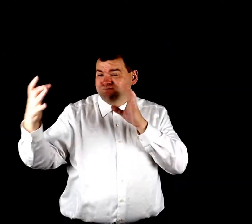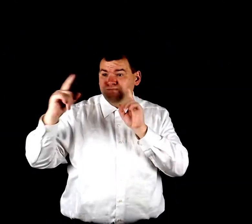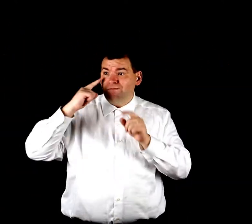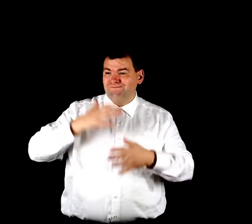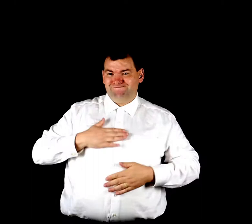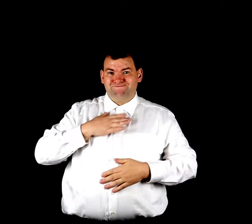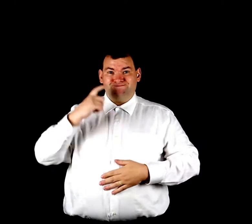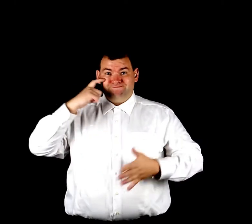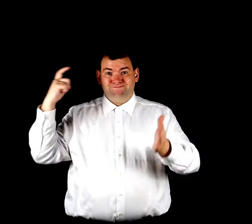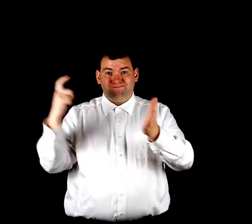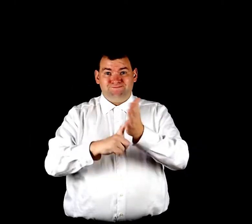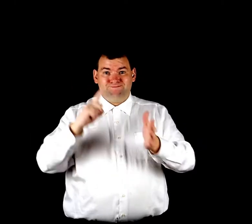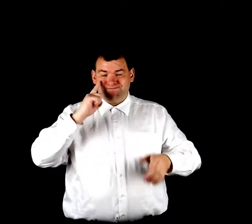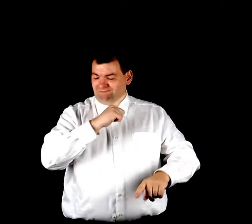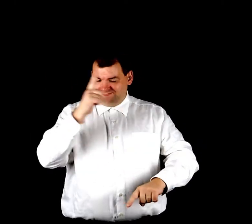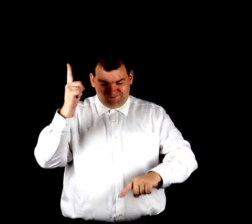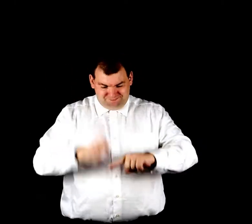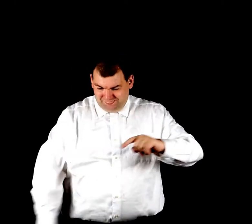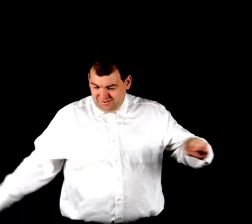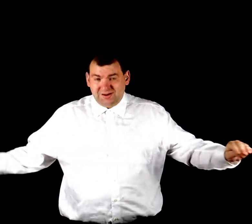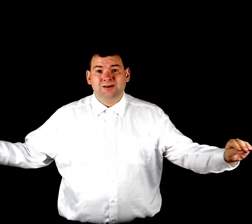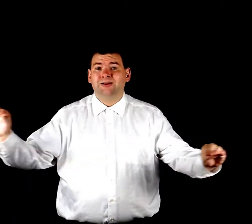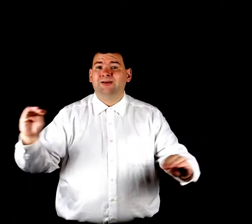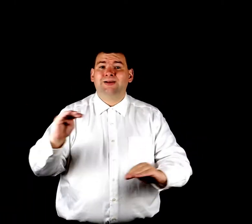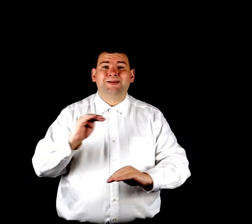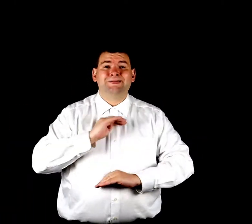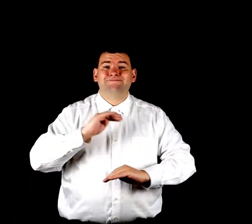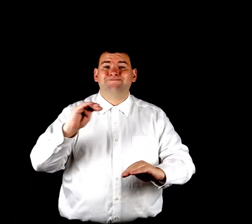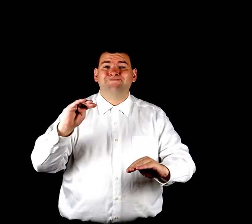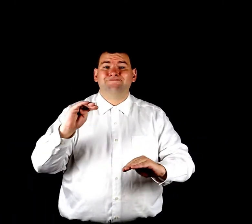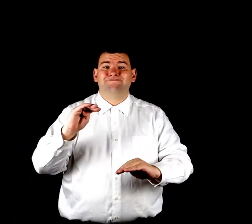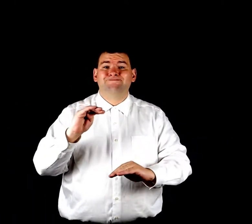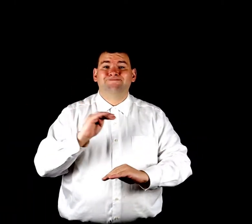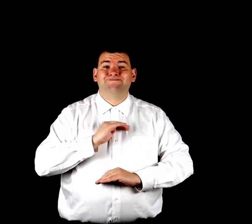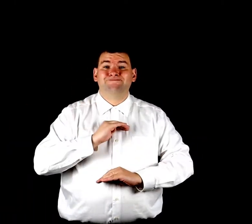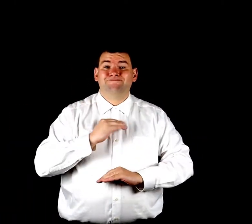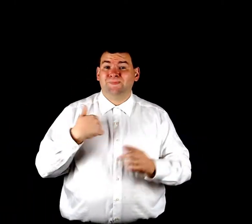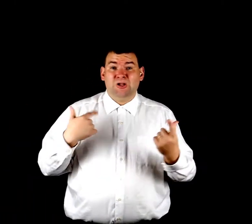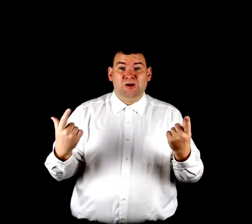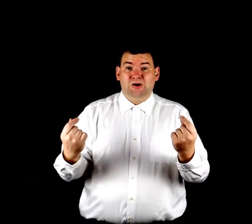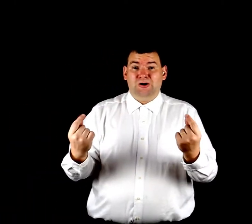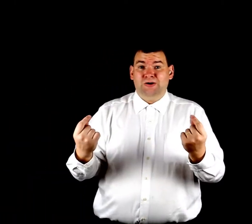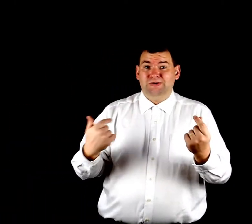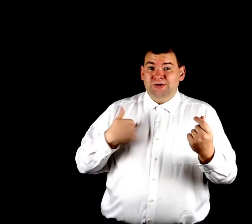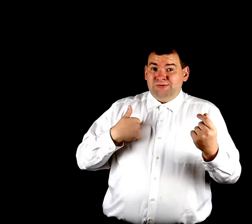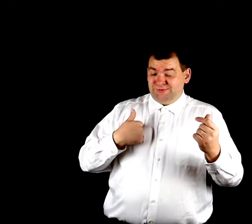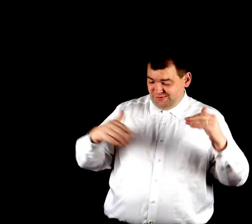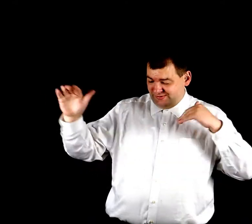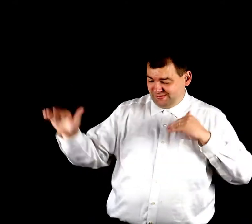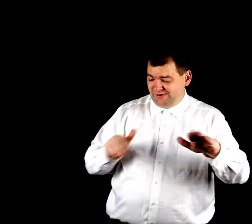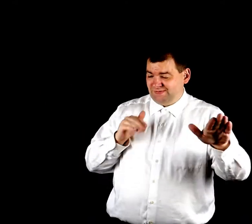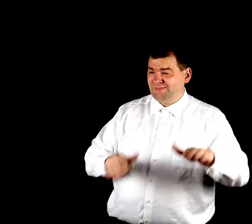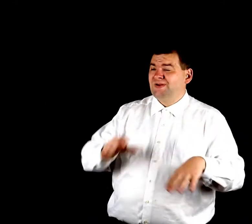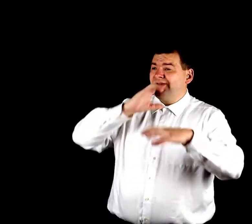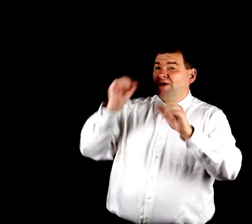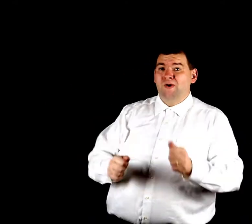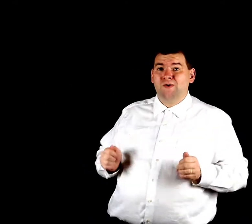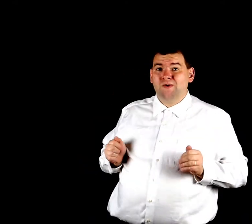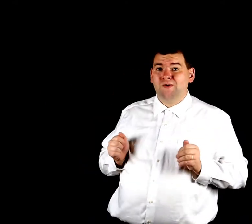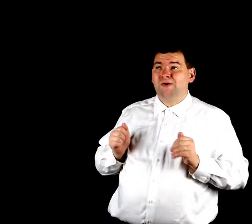things that please the eye But they cannot satisfy So I decided to walk